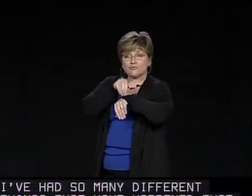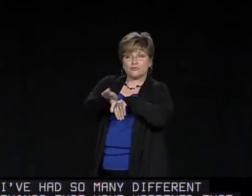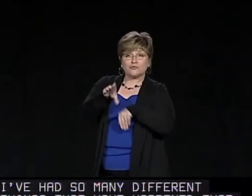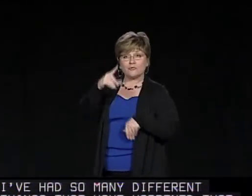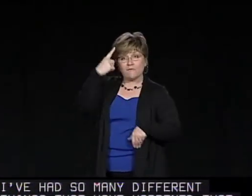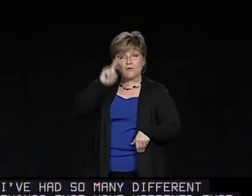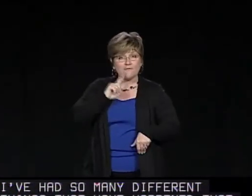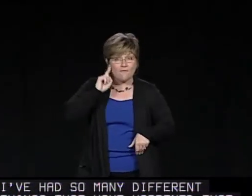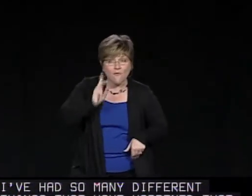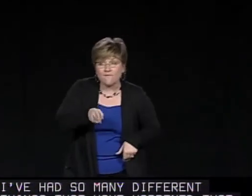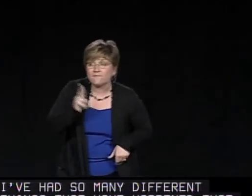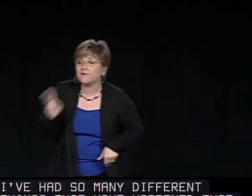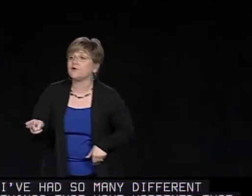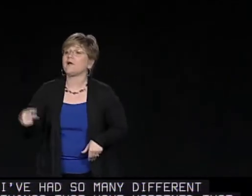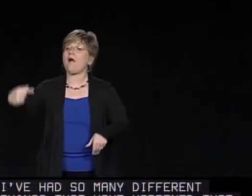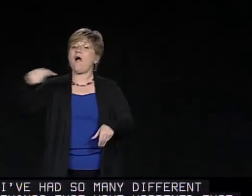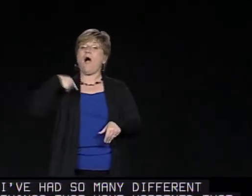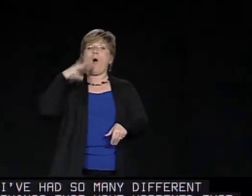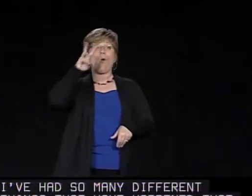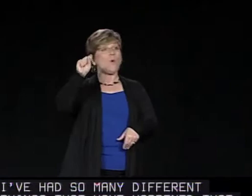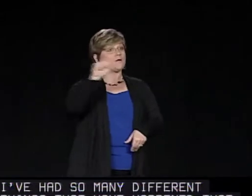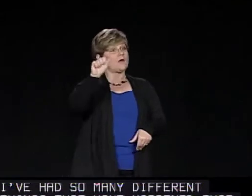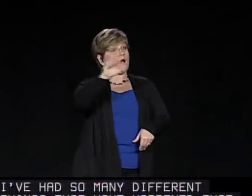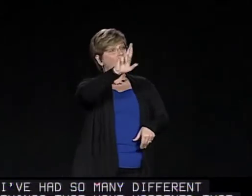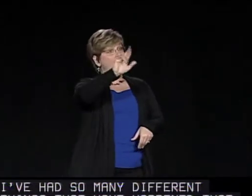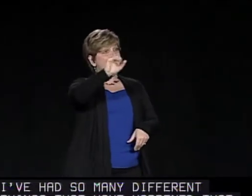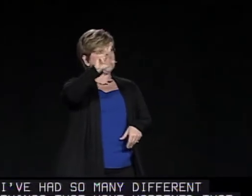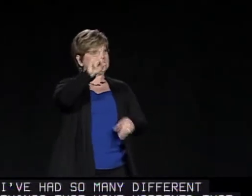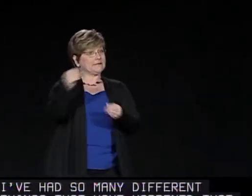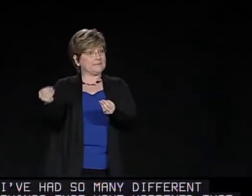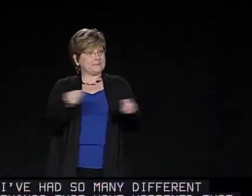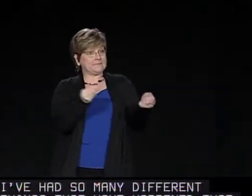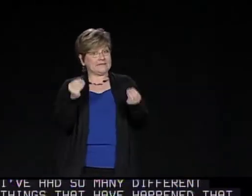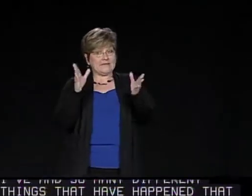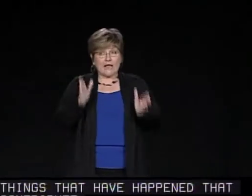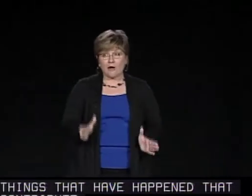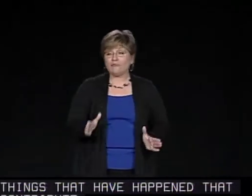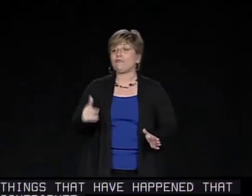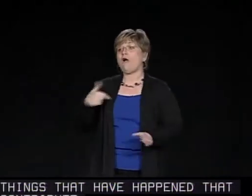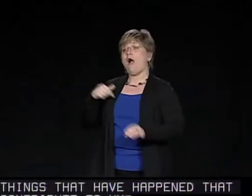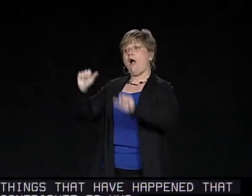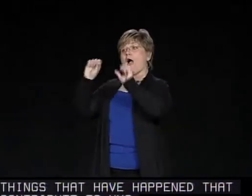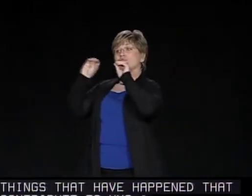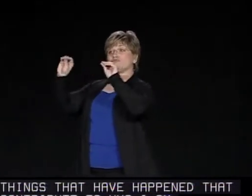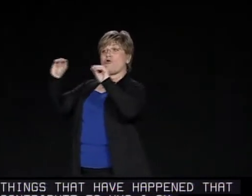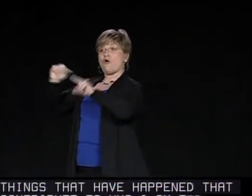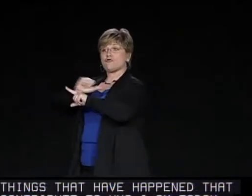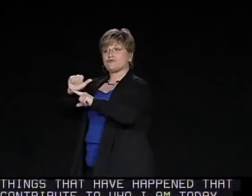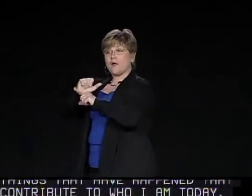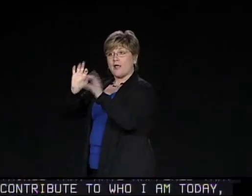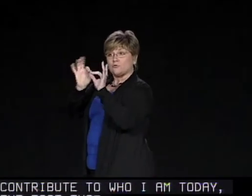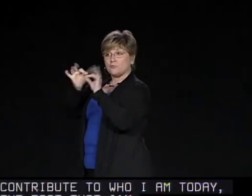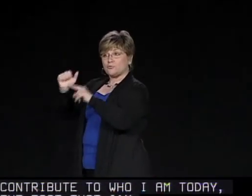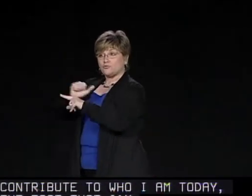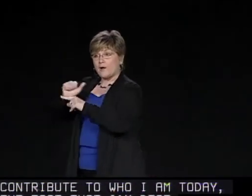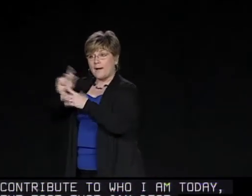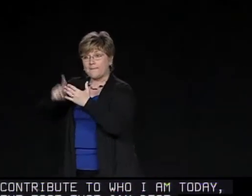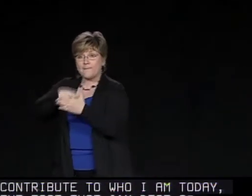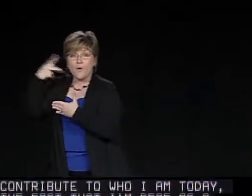that I'm deaf as a counselor to deaf and hard of hearing people. I was an R.I.D. mediator. I have